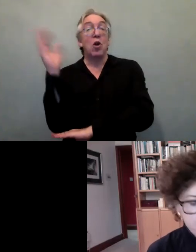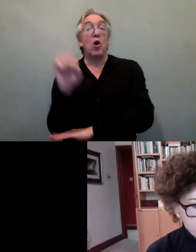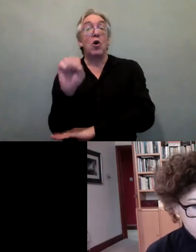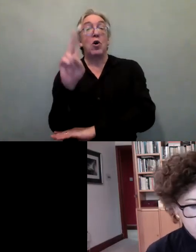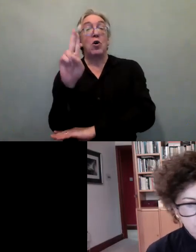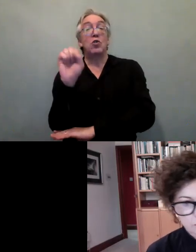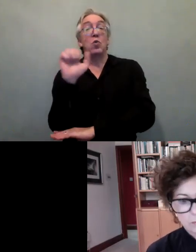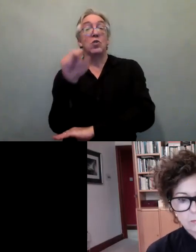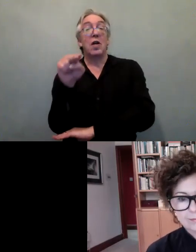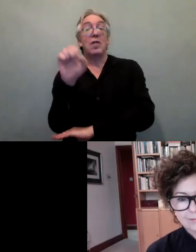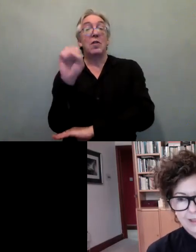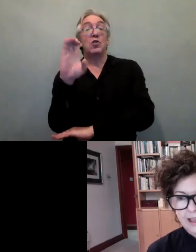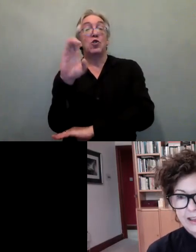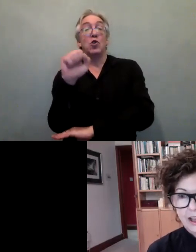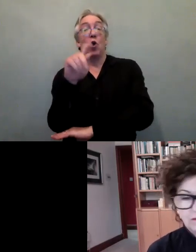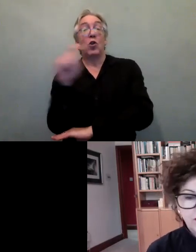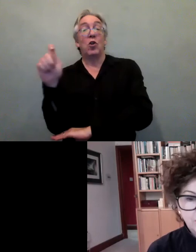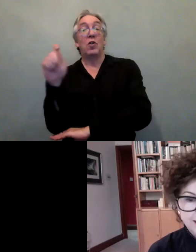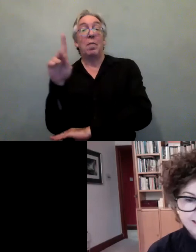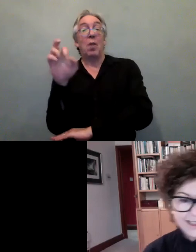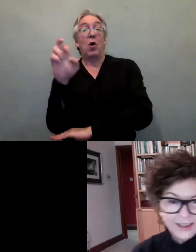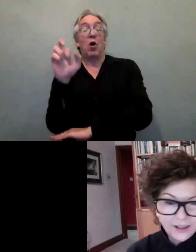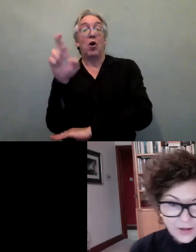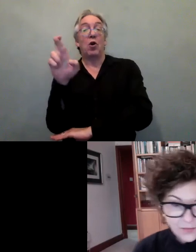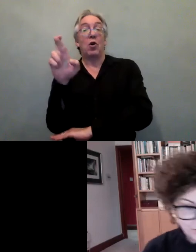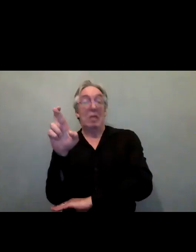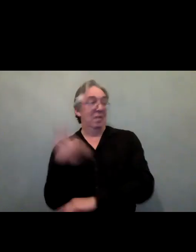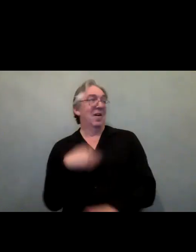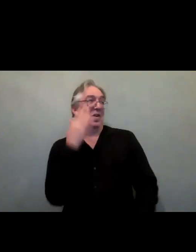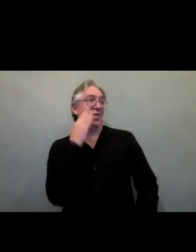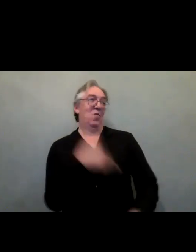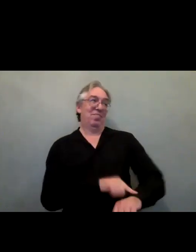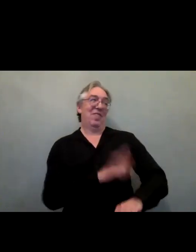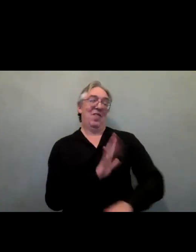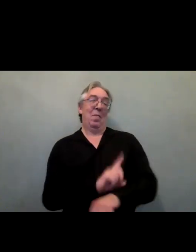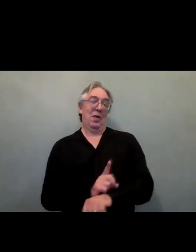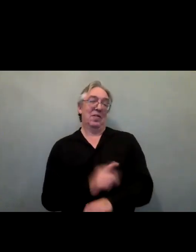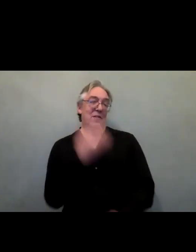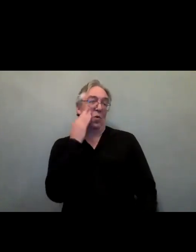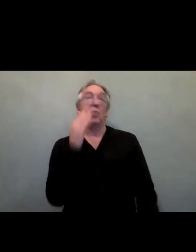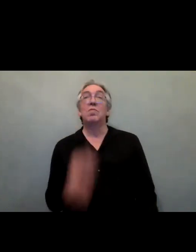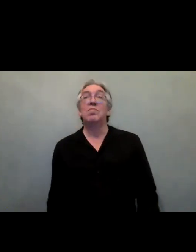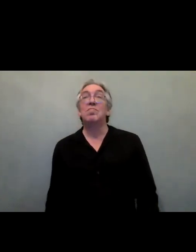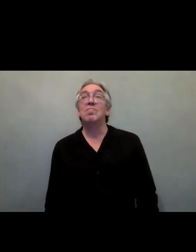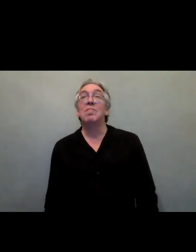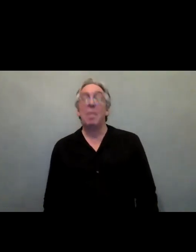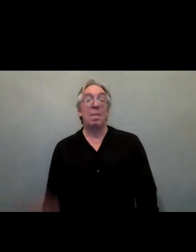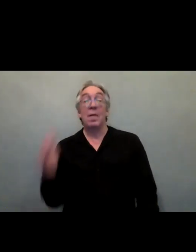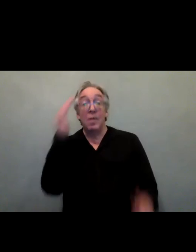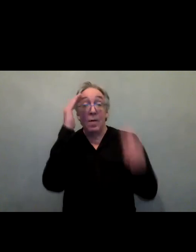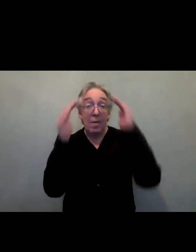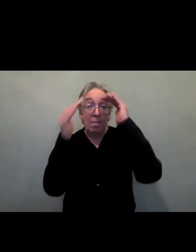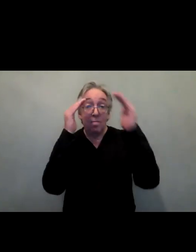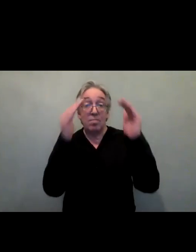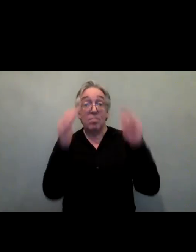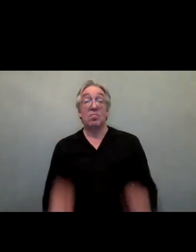Parker. Please go ahead, Susan. And I have five minutes, I know, Don. Hello, everyone. I wanted to start